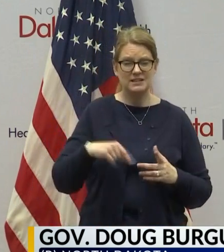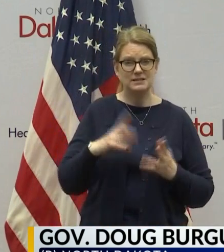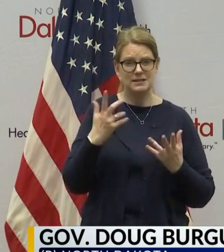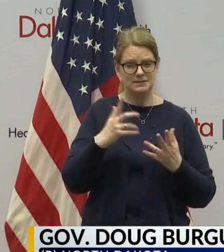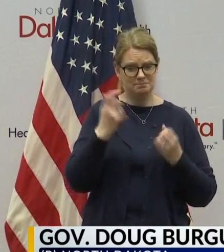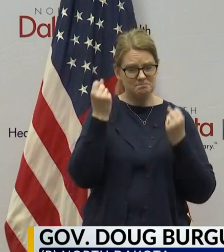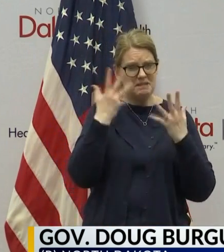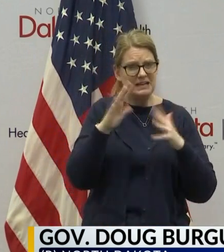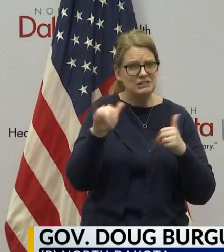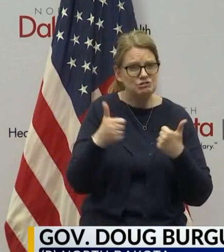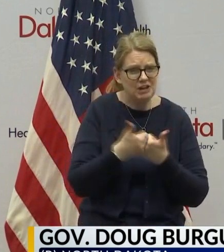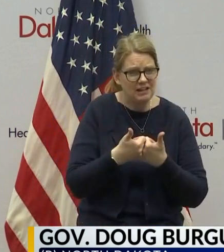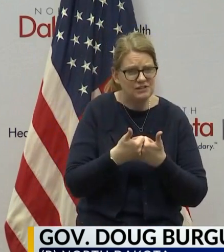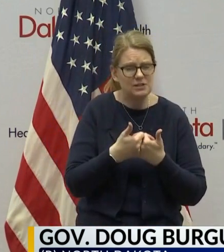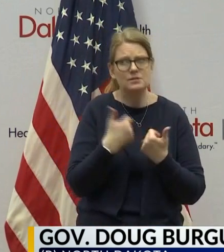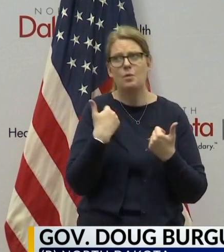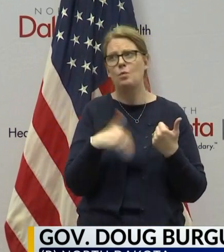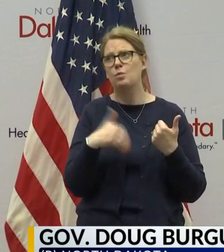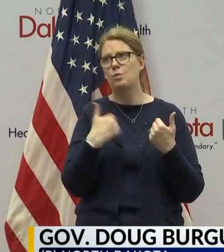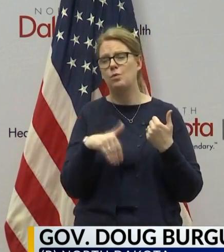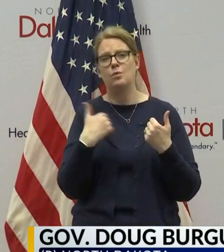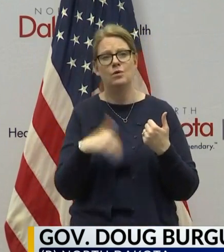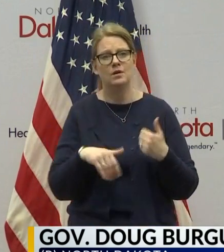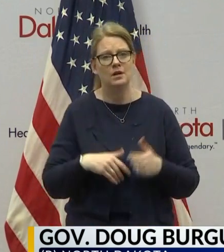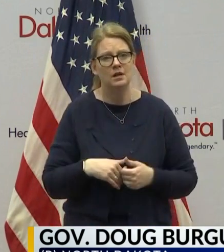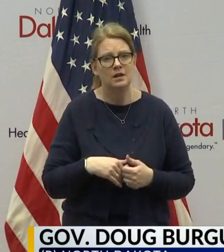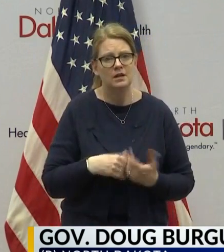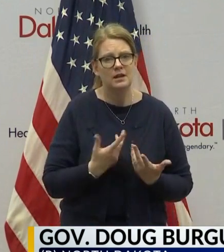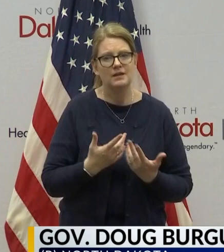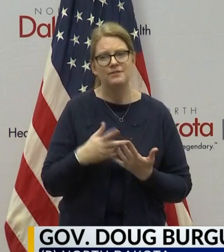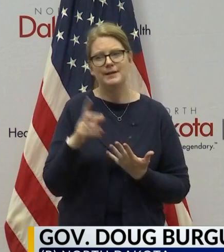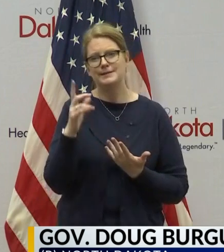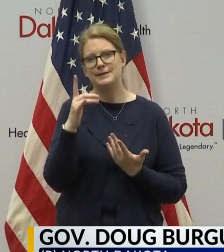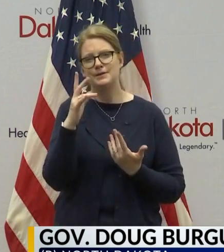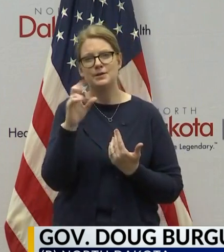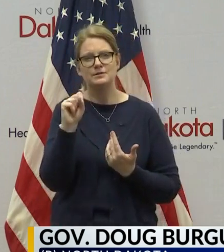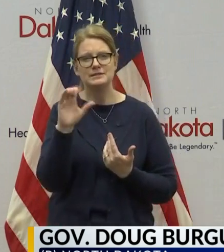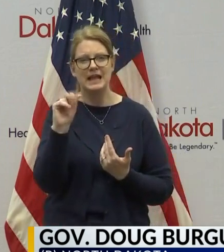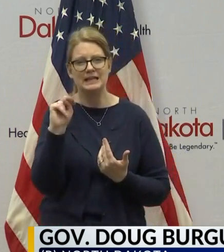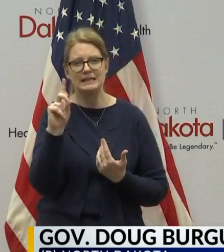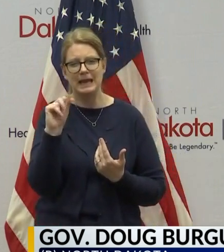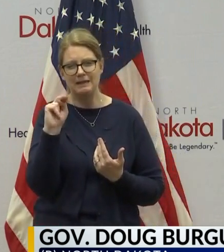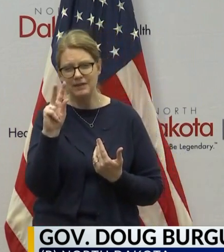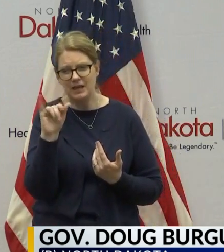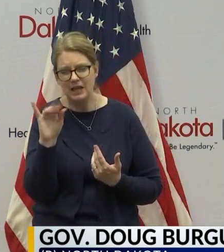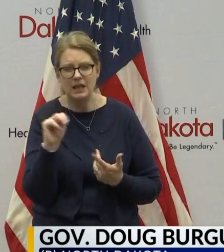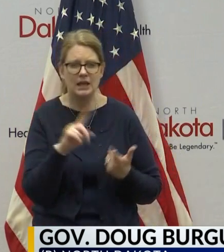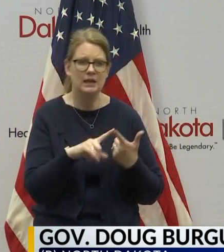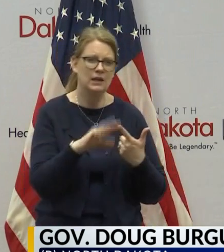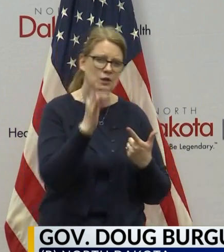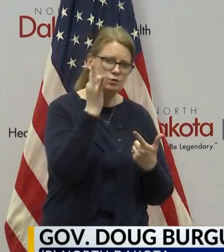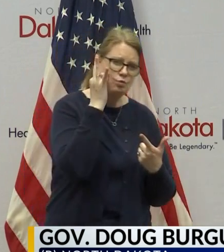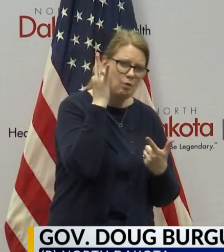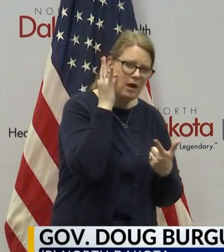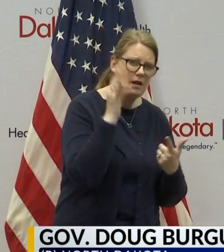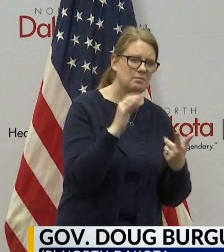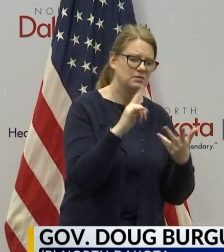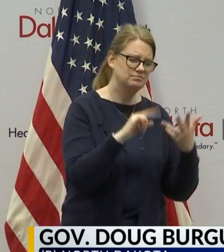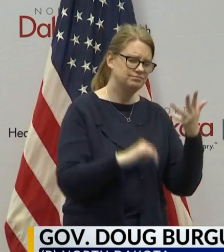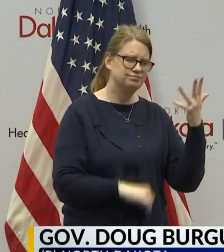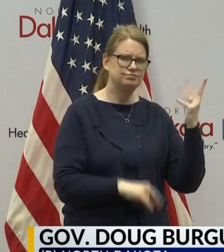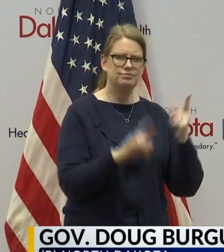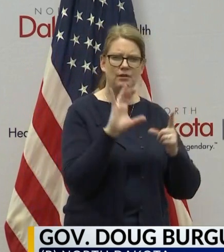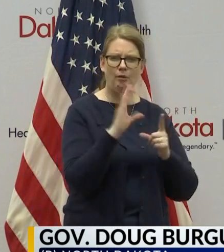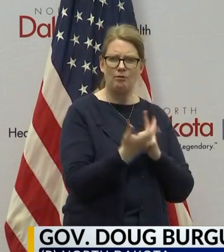for us because whether it's Scandinavian culture, tribal culture, all the different diverse cultures